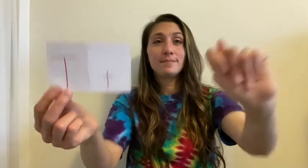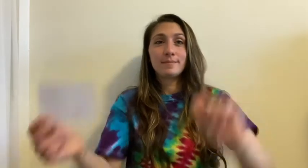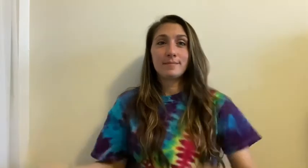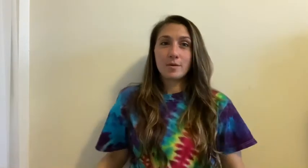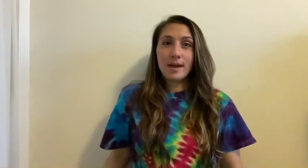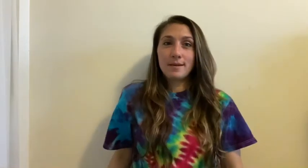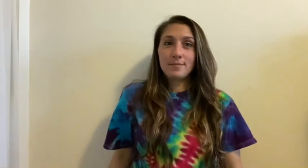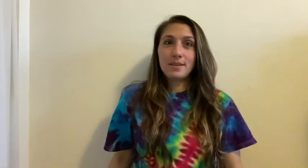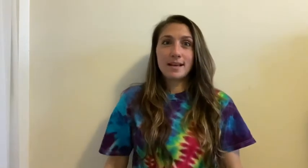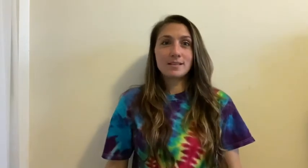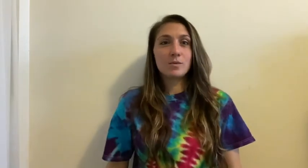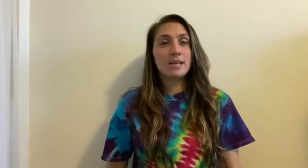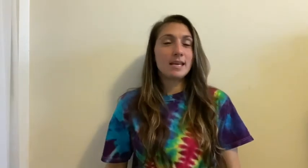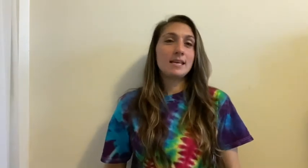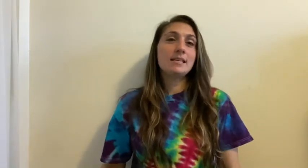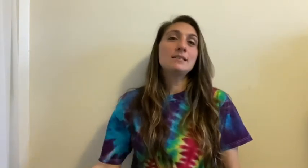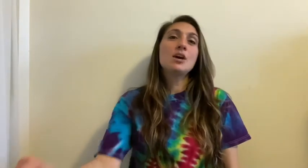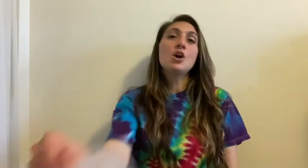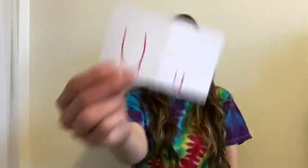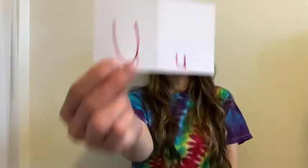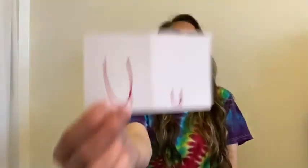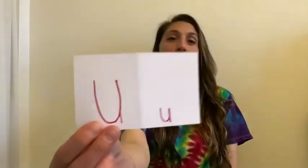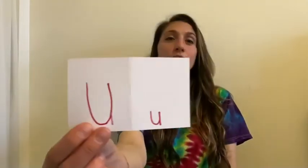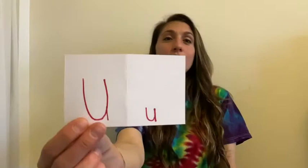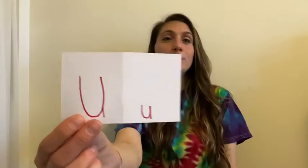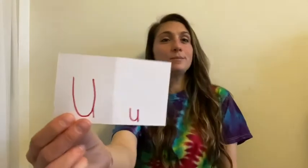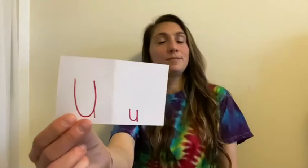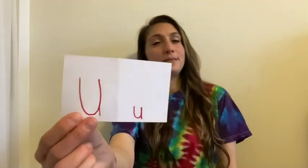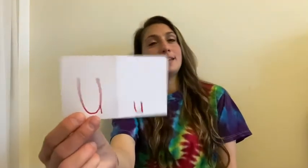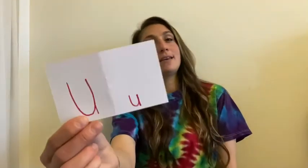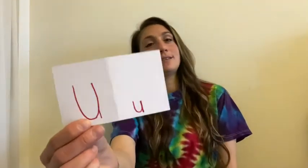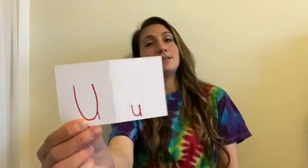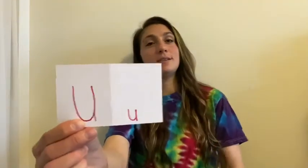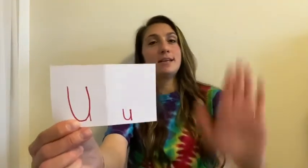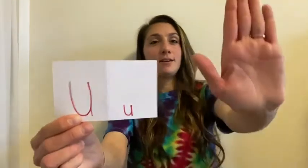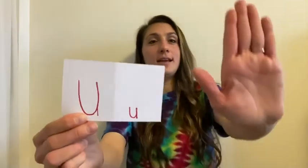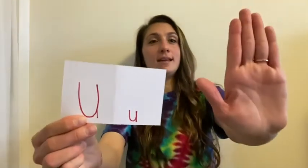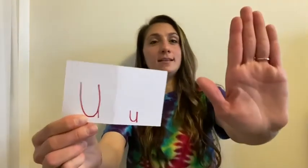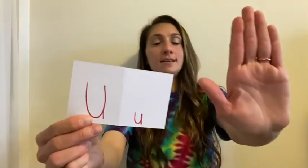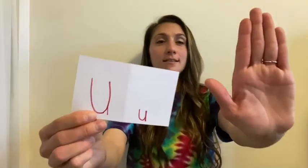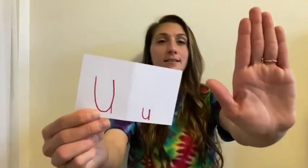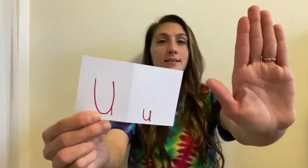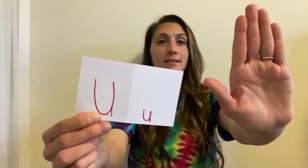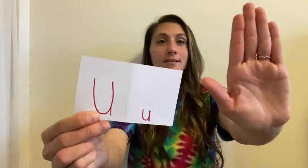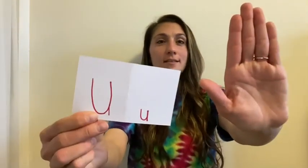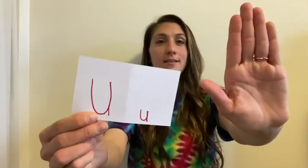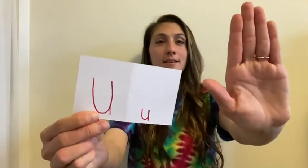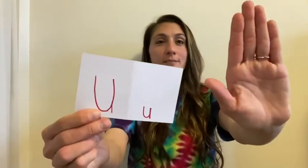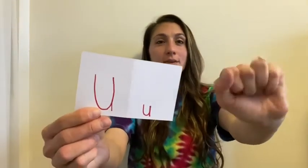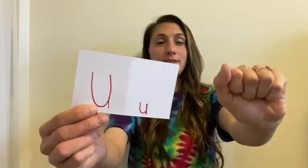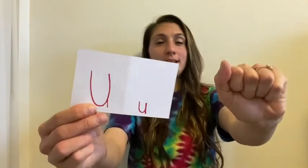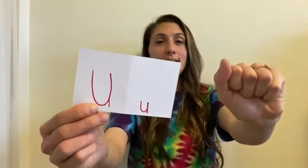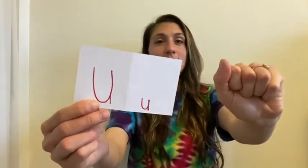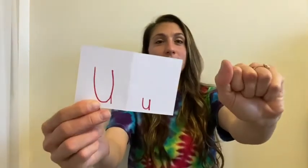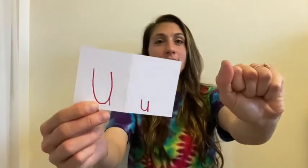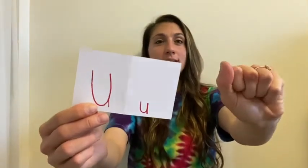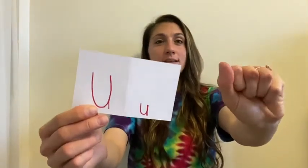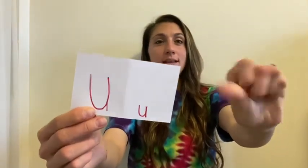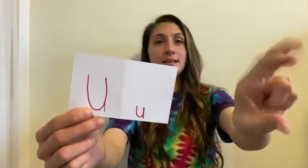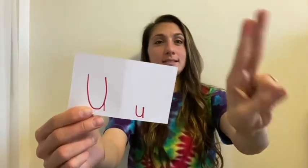Okay, the next one is U. So you're take your hand, put everything down, and stick